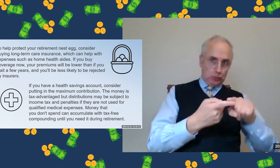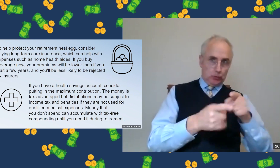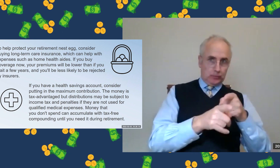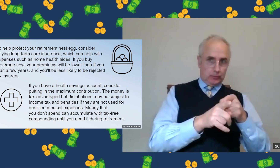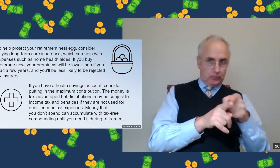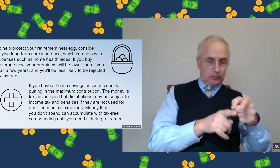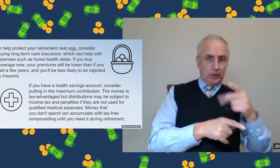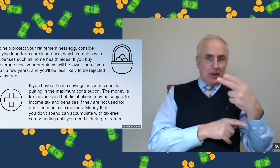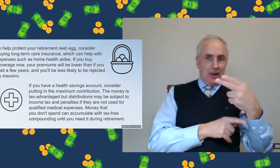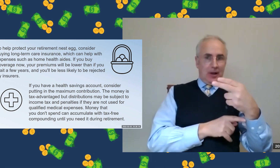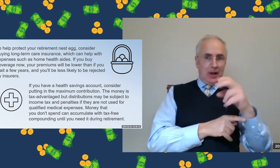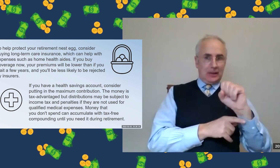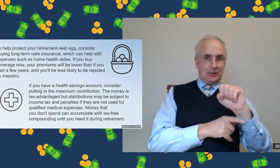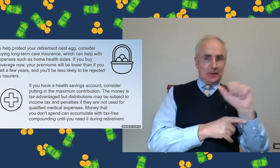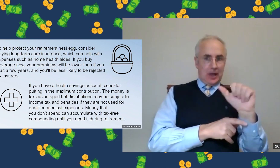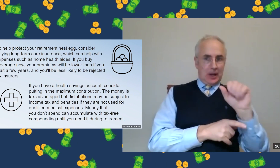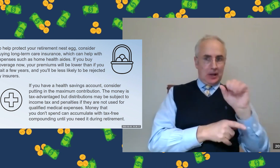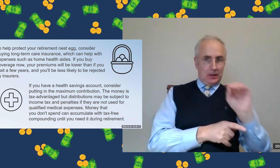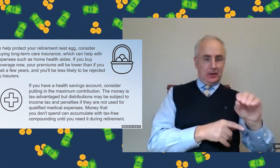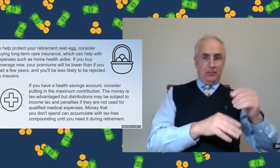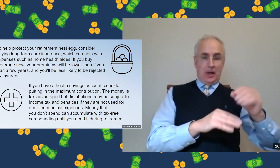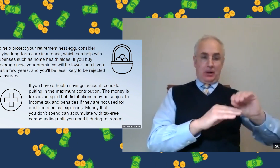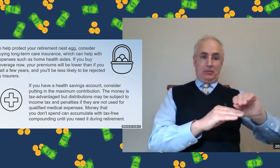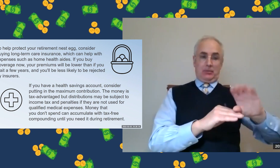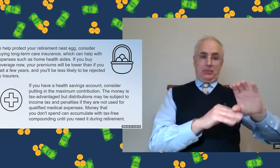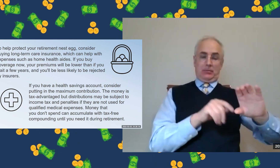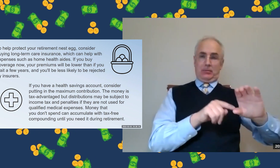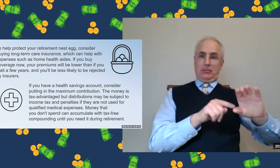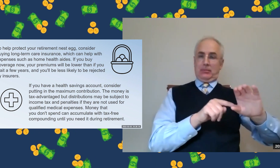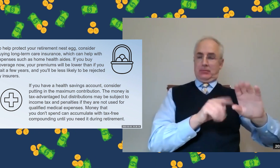And then that money is in a special health savings account.